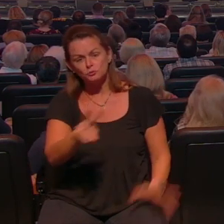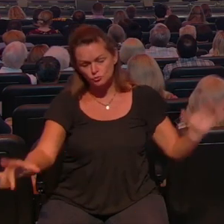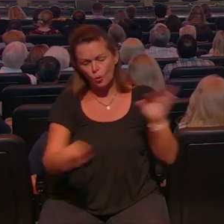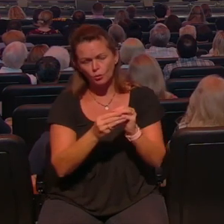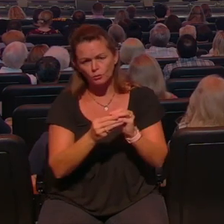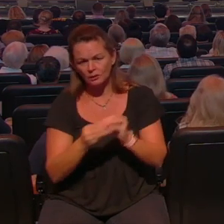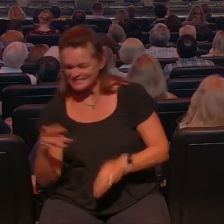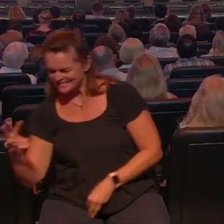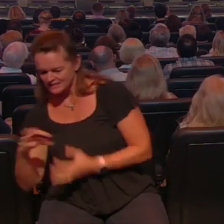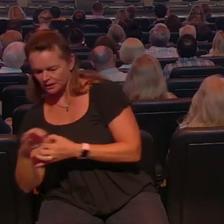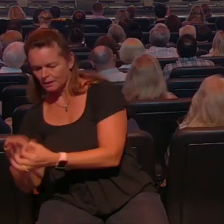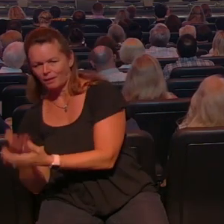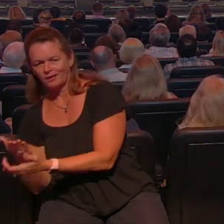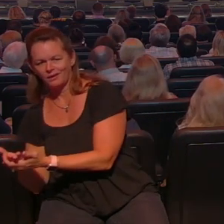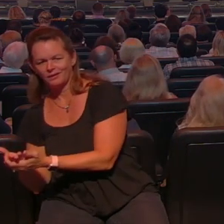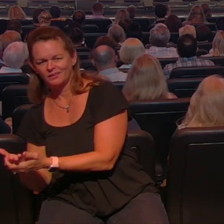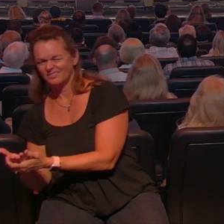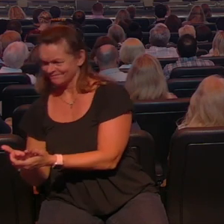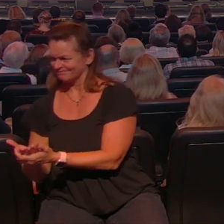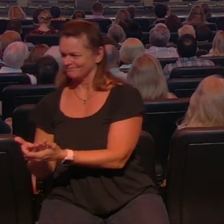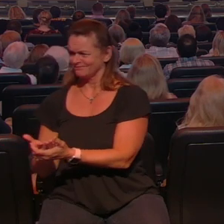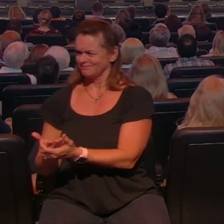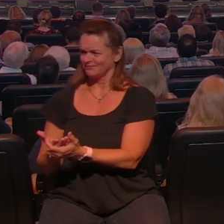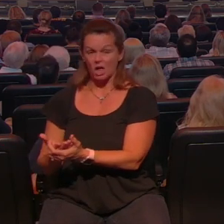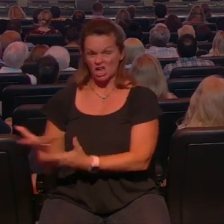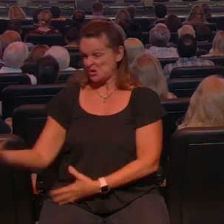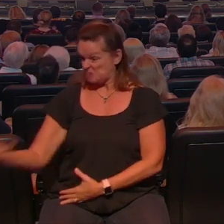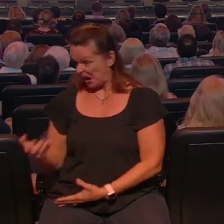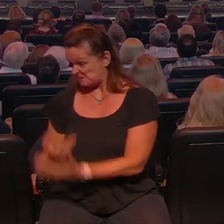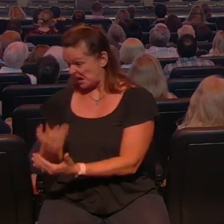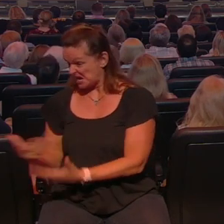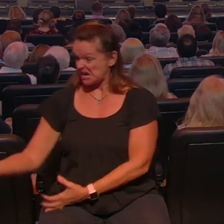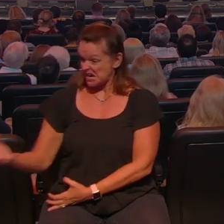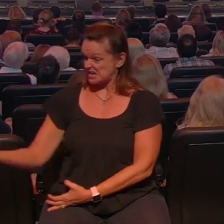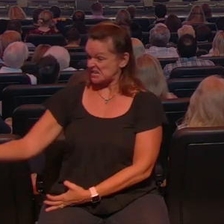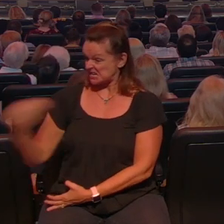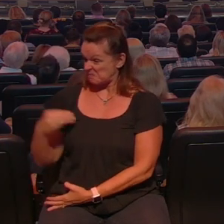simple question was Jesus trying to get their money no he's trying to get their hearts